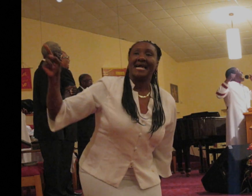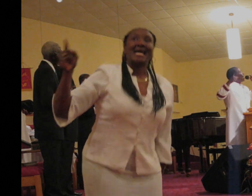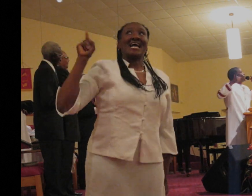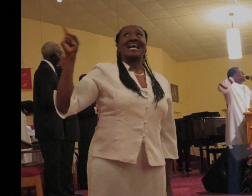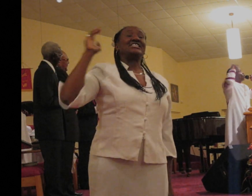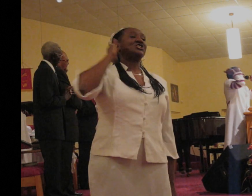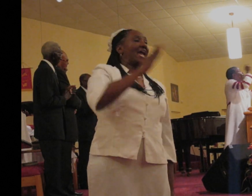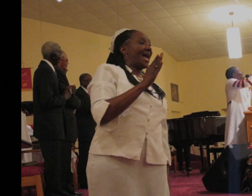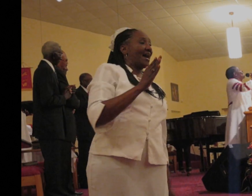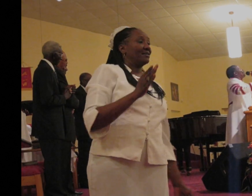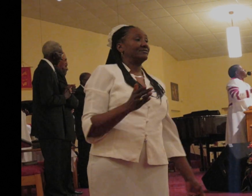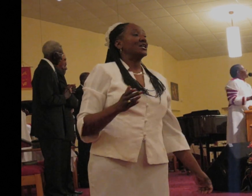do everything.